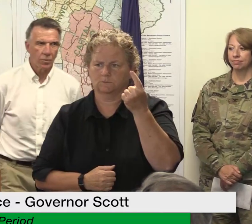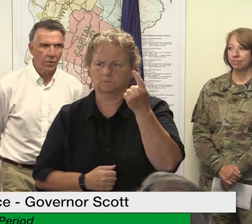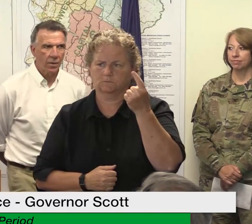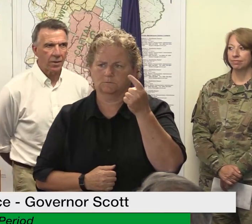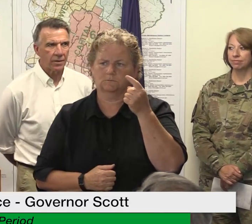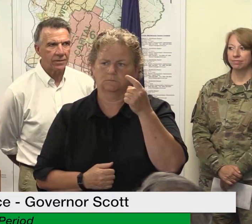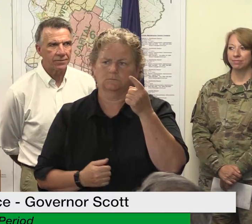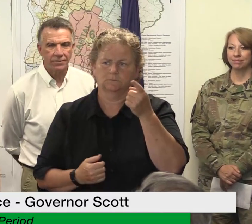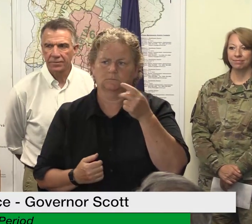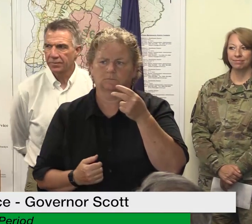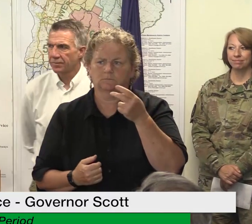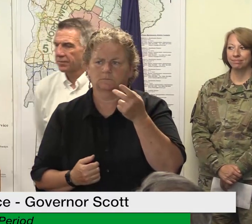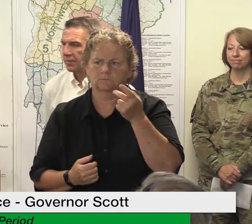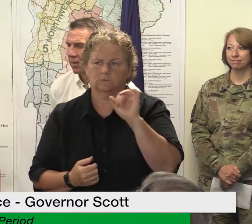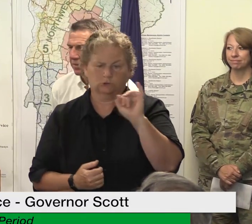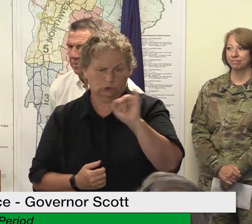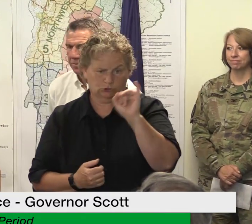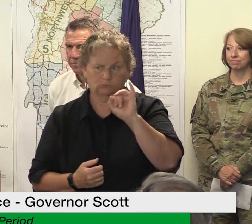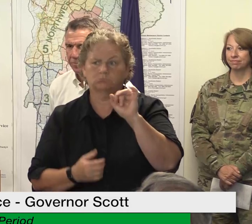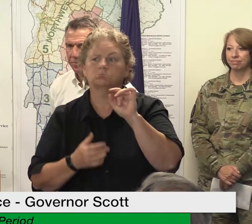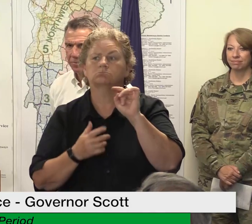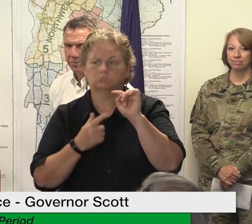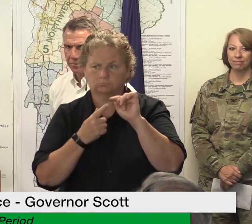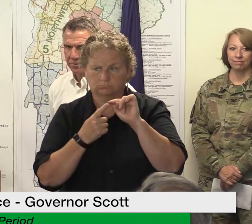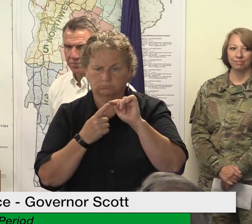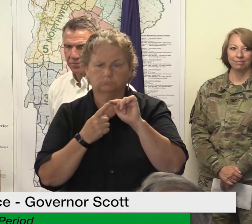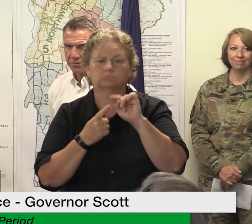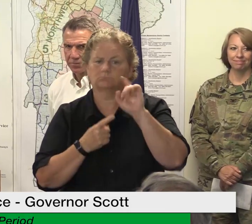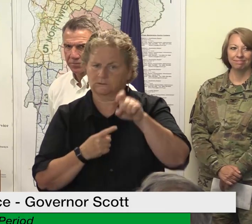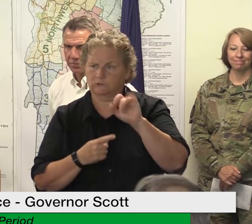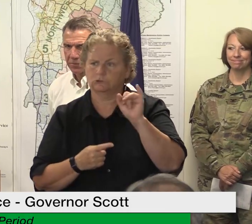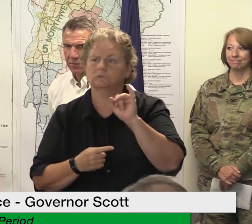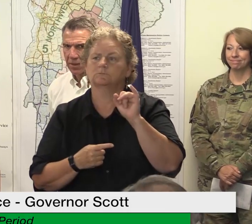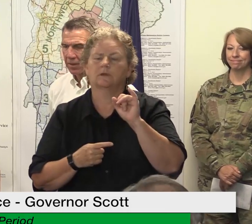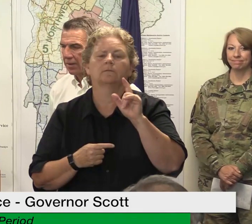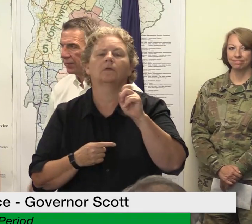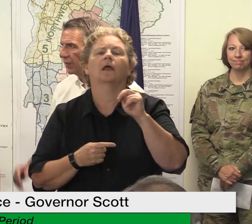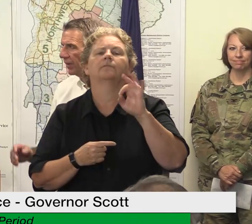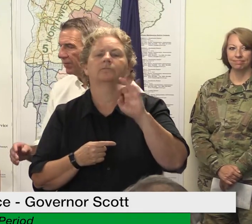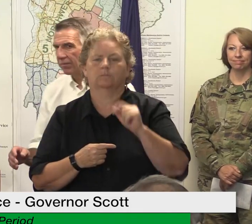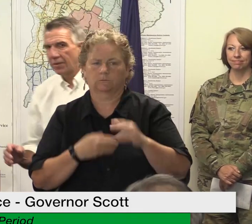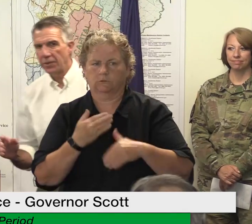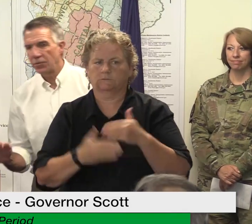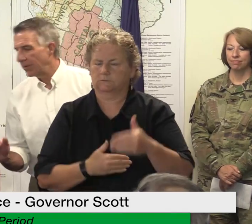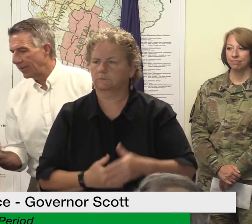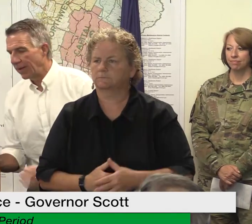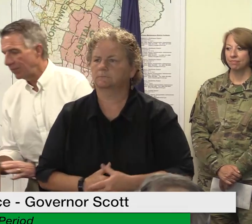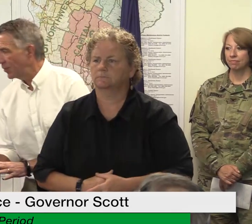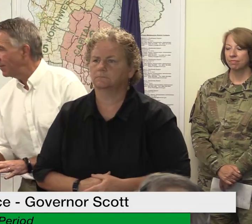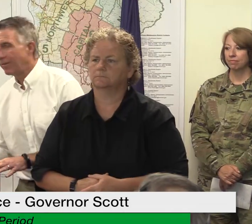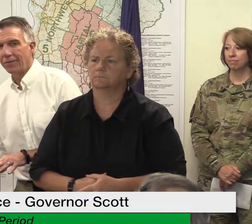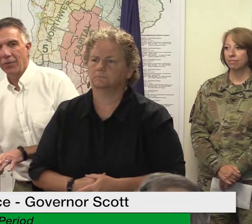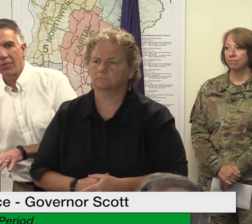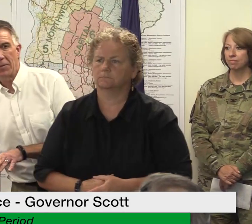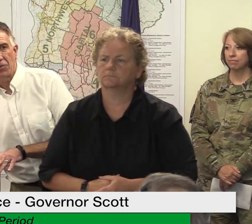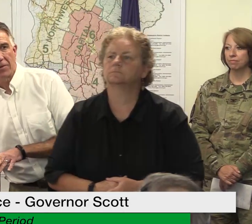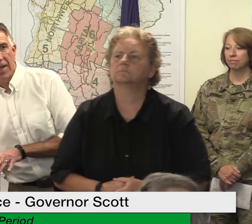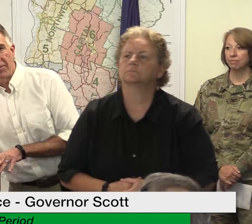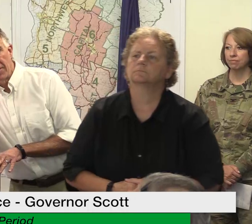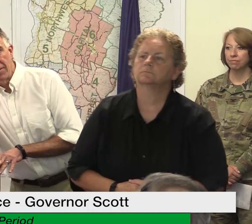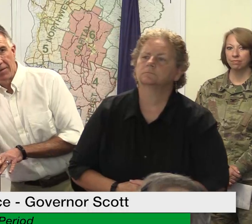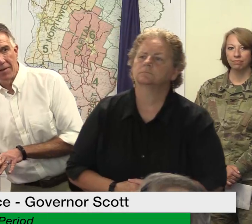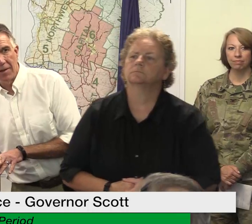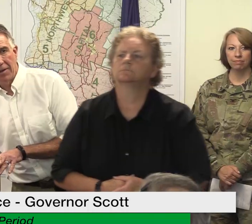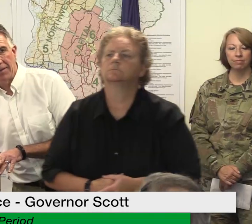because you have insurance so that that has to start to process we have we have